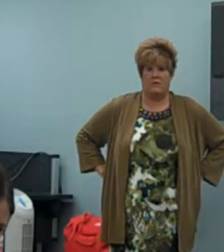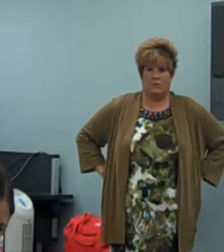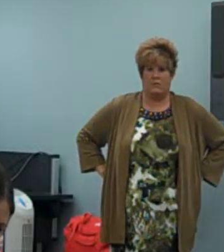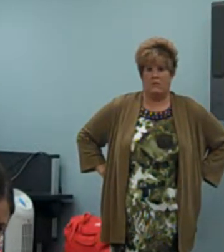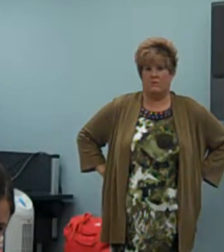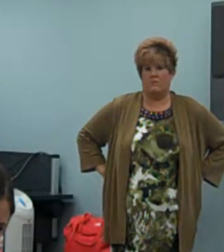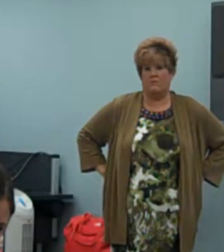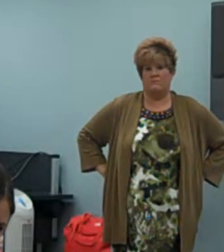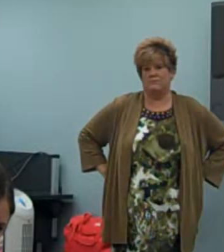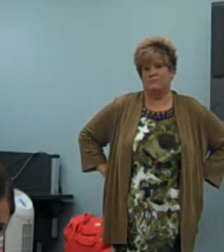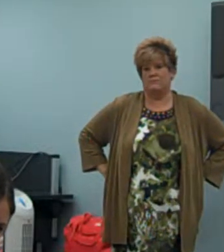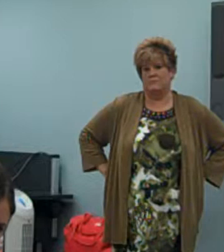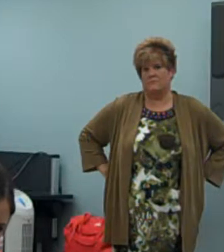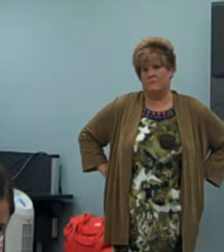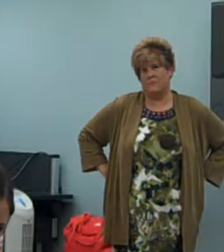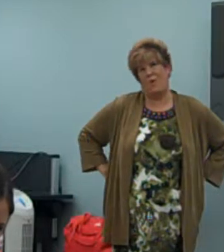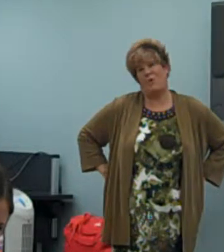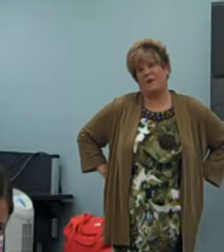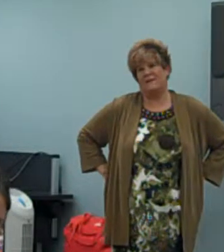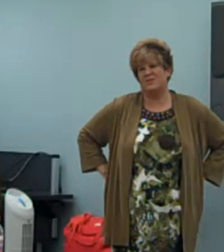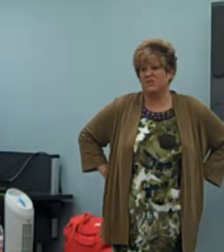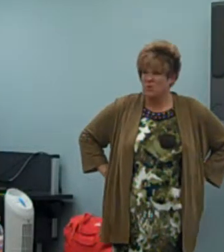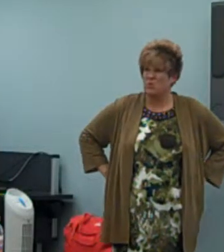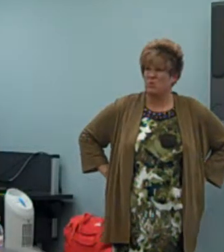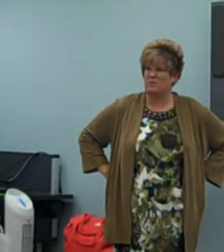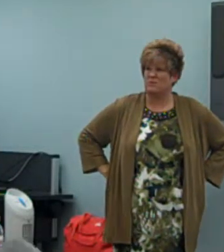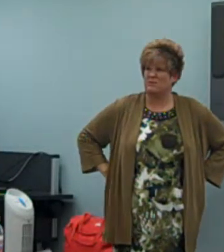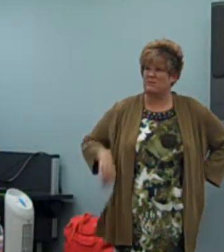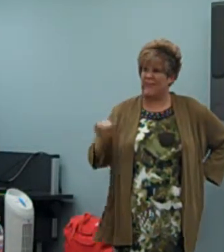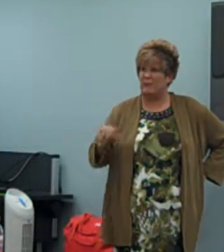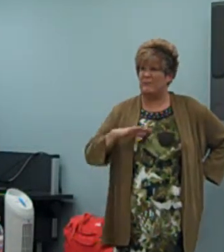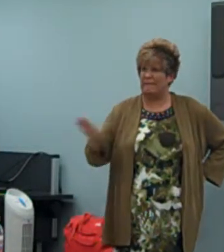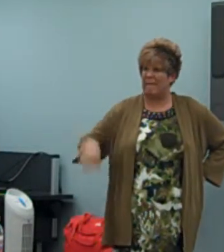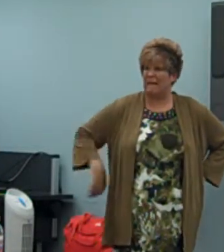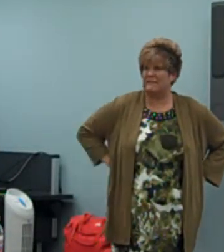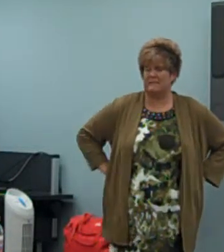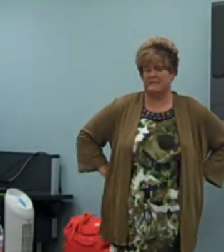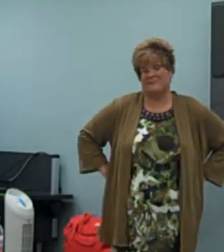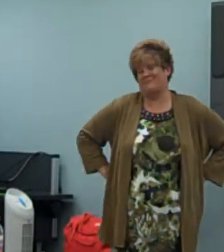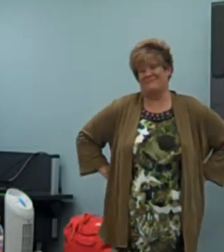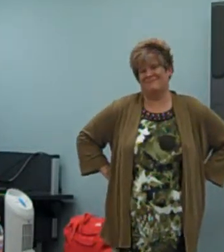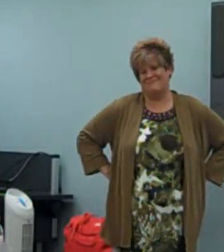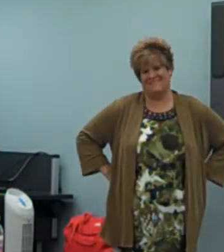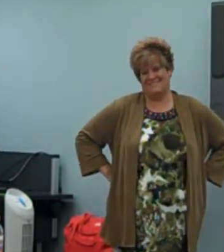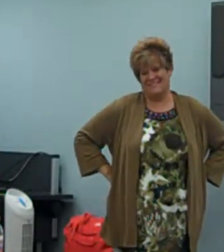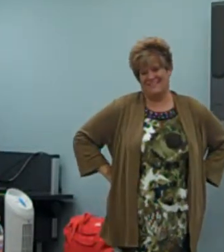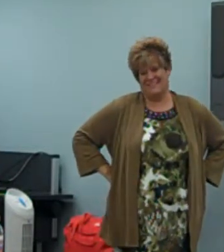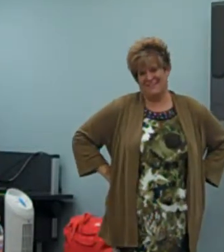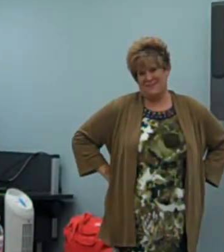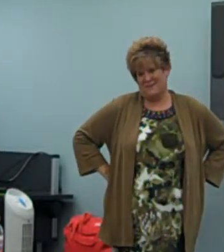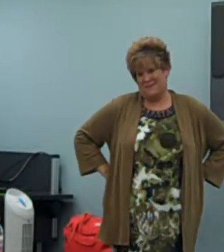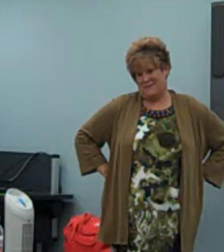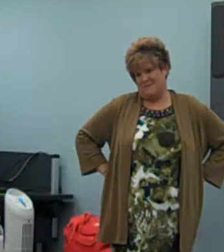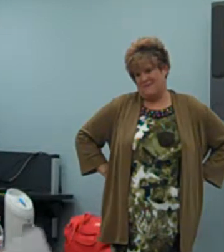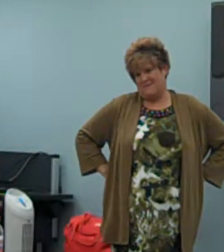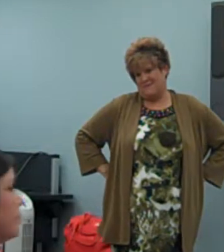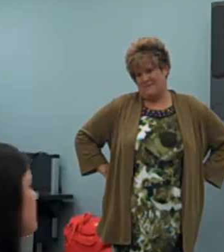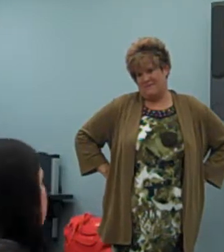only your top half is showing. I mean, you're not naked on the bottom, but you can't really see the bottom, so it doesn't matter what you wear.